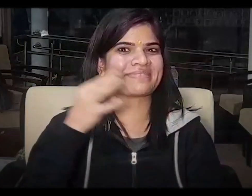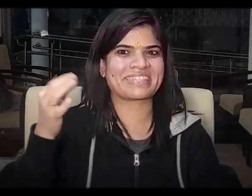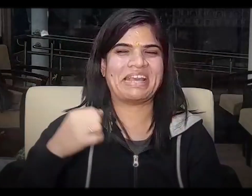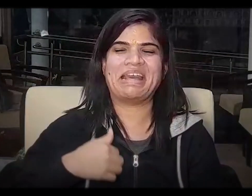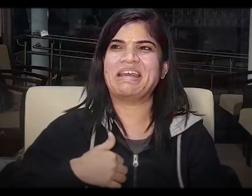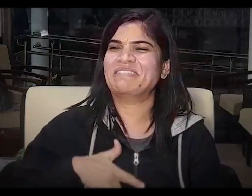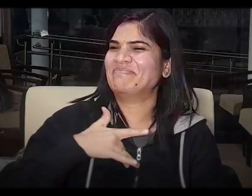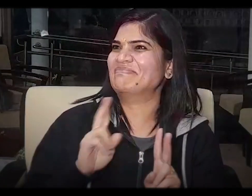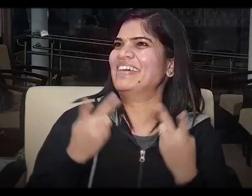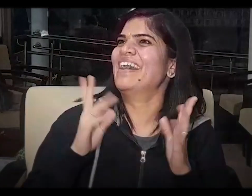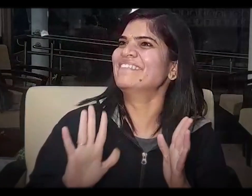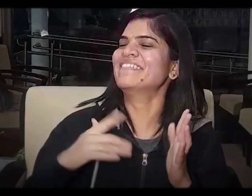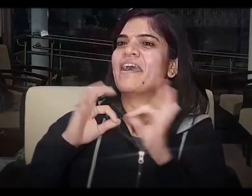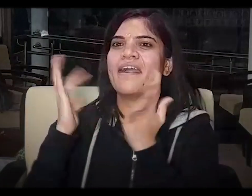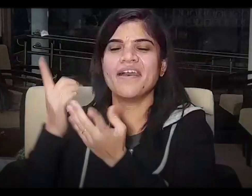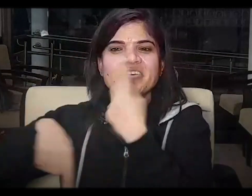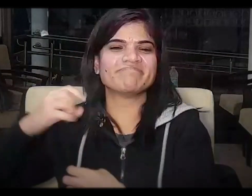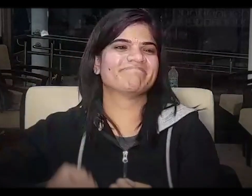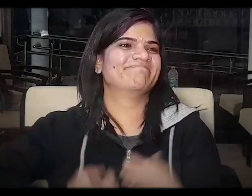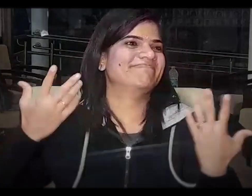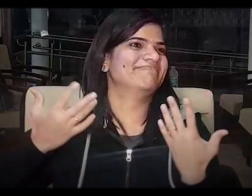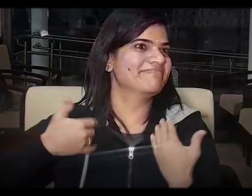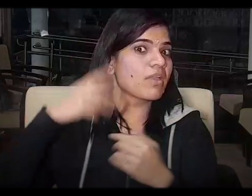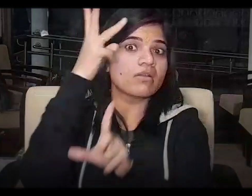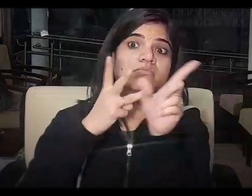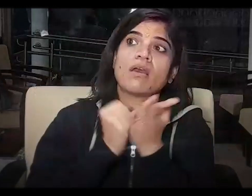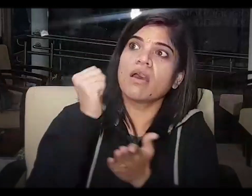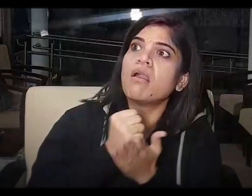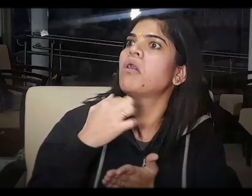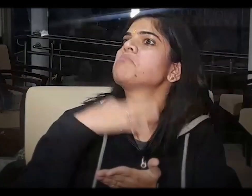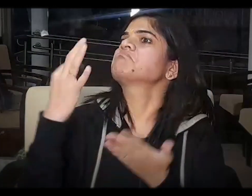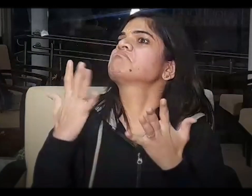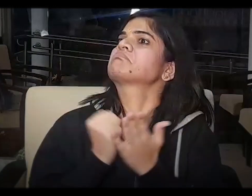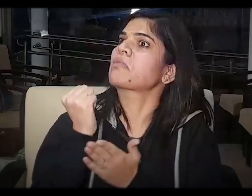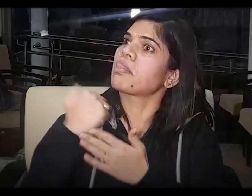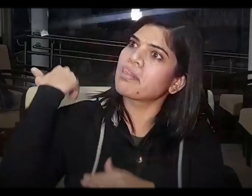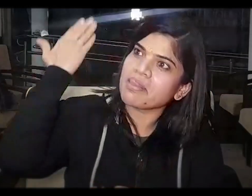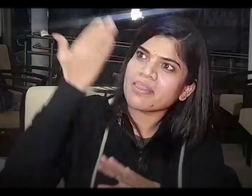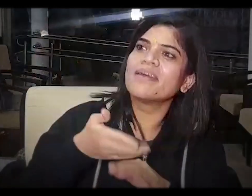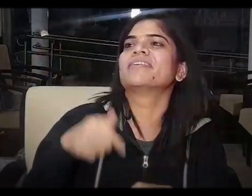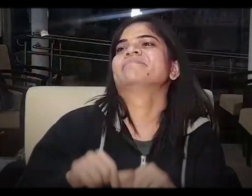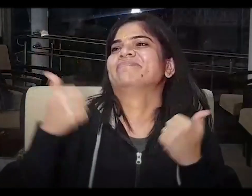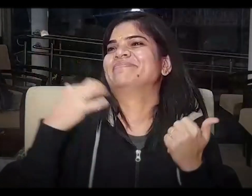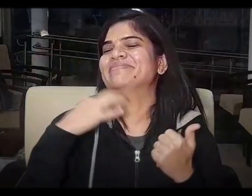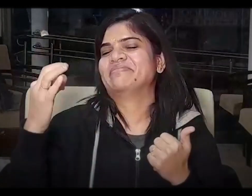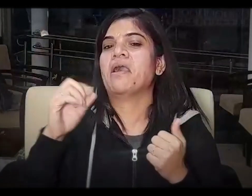I very happy. I am my family. We have been for 3 This year, we have